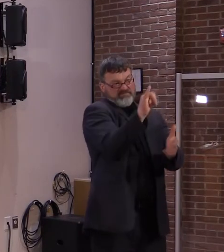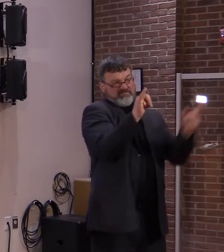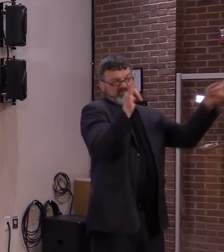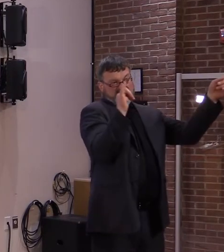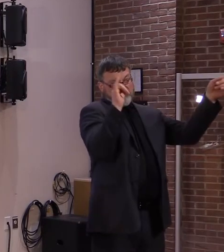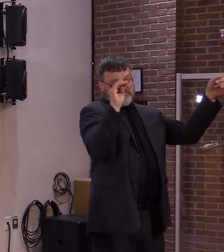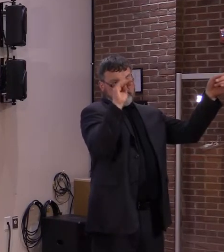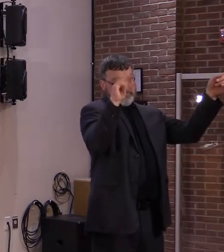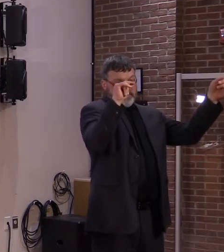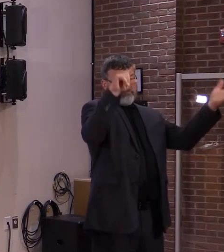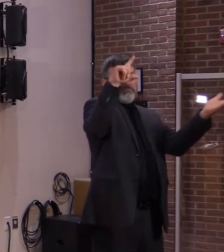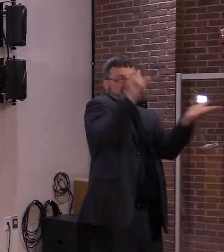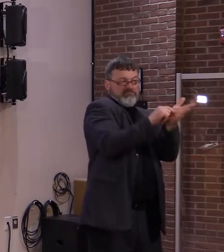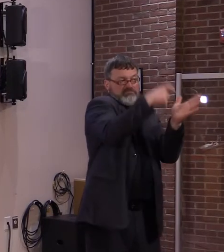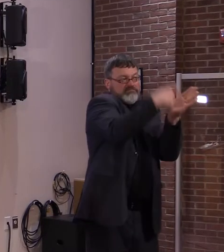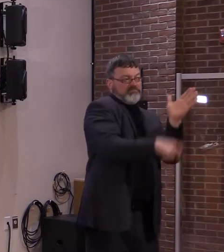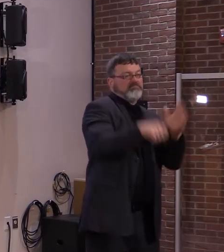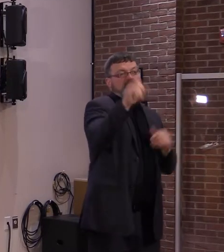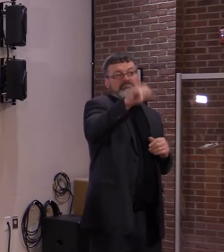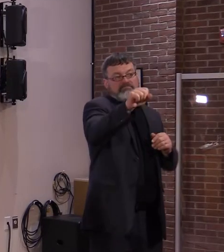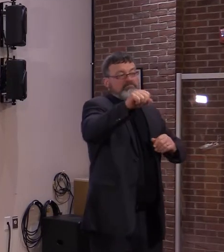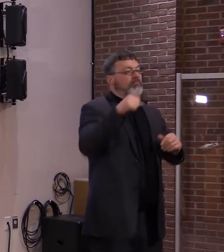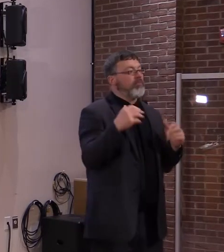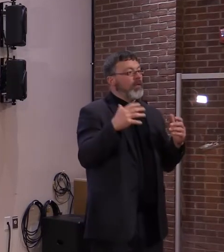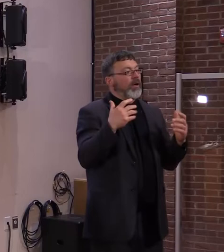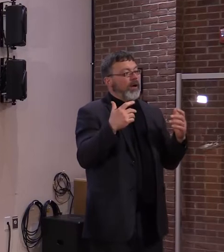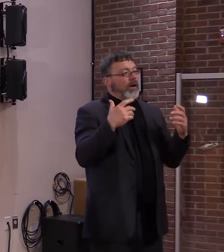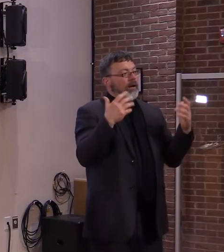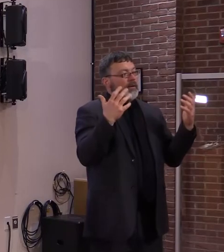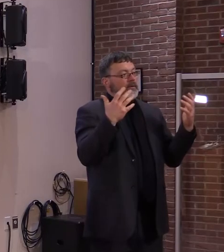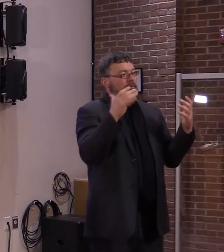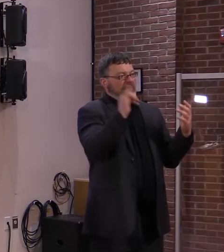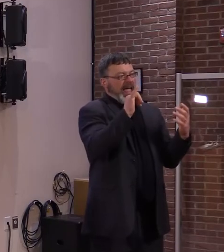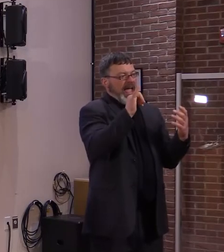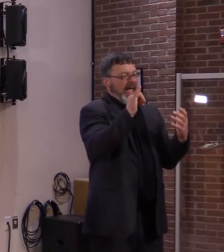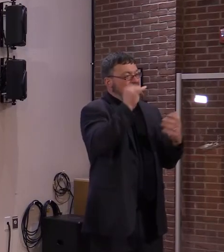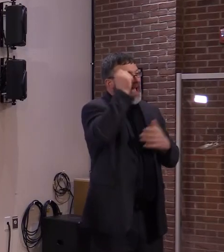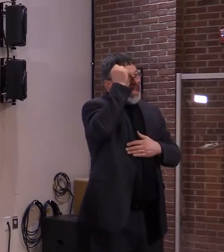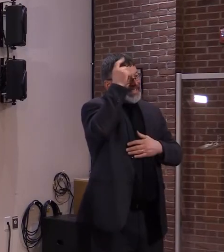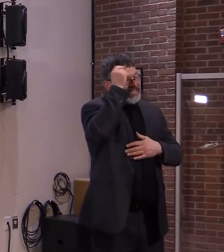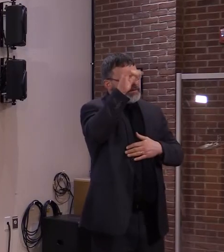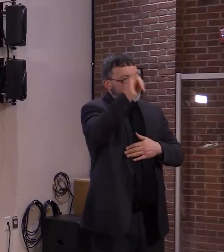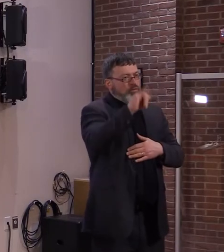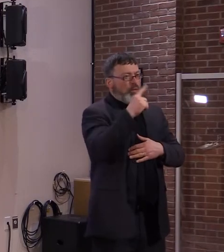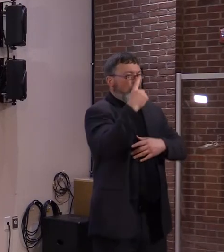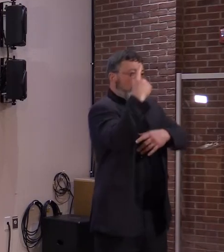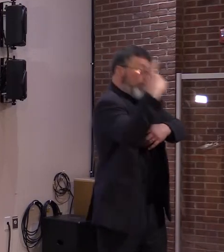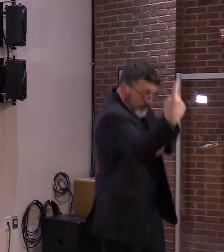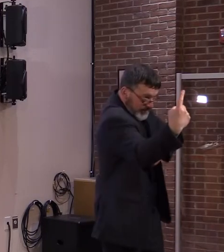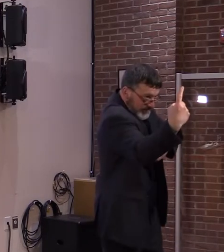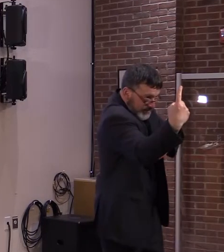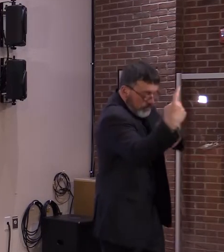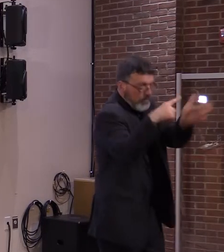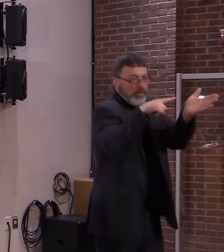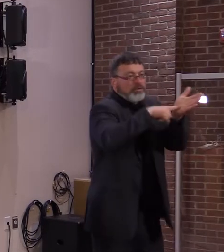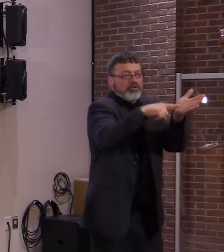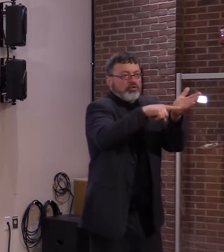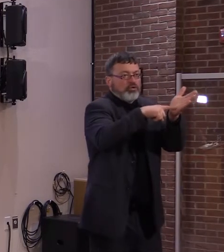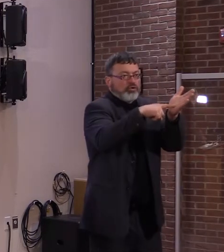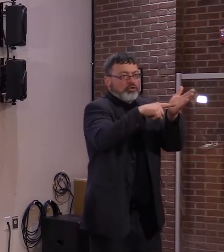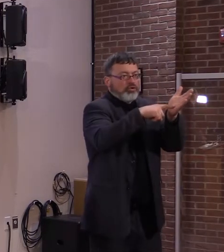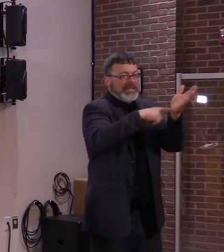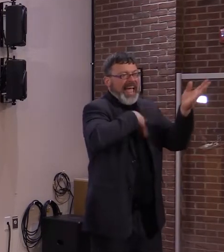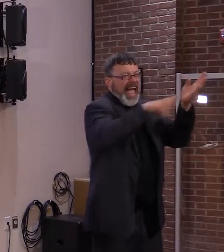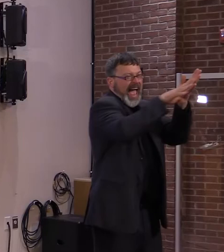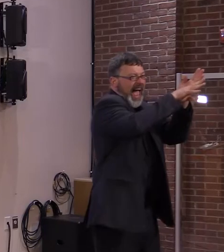important. But keep in mind this is now one recent study that we layer alongside a whole